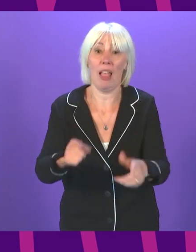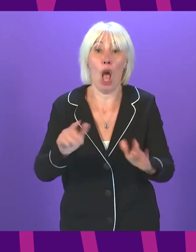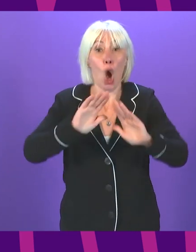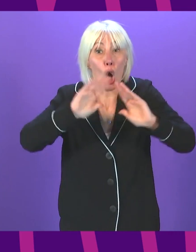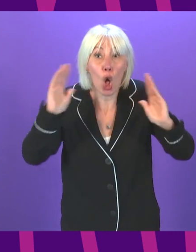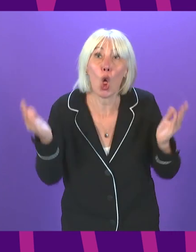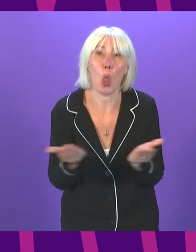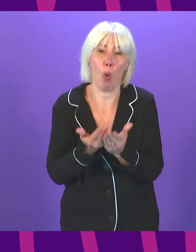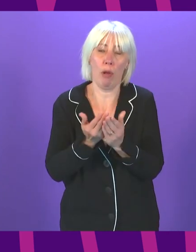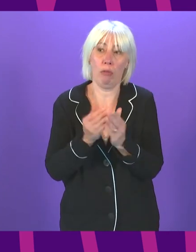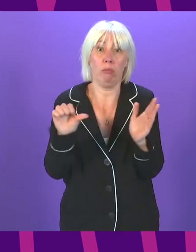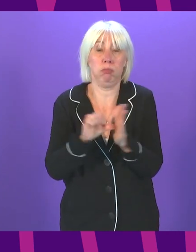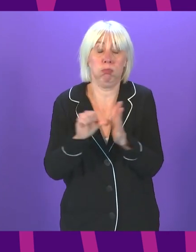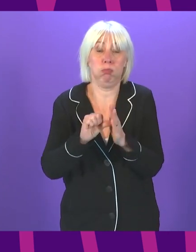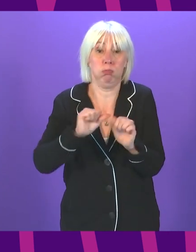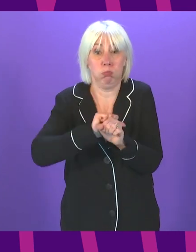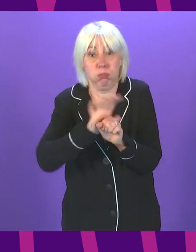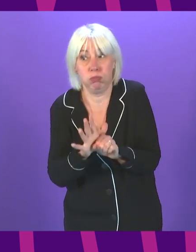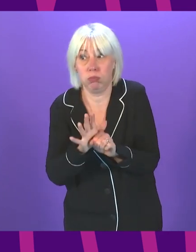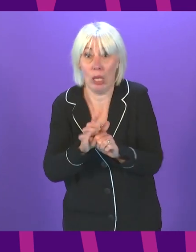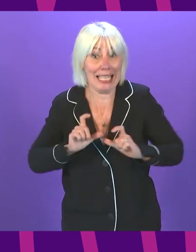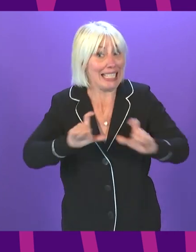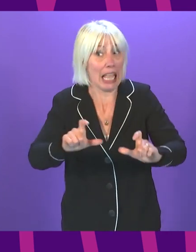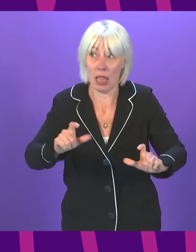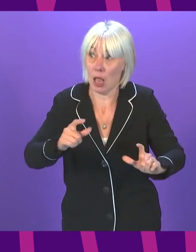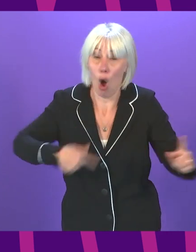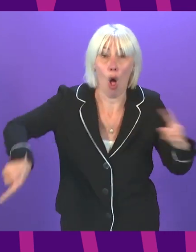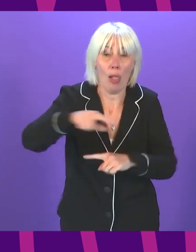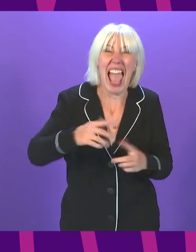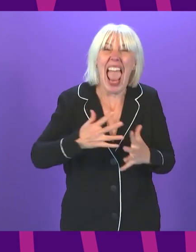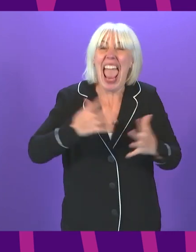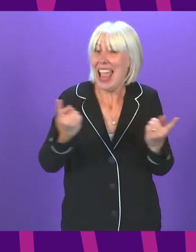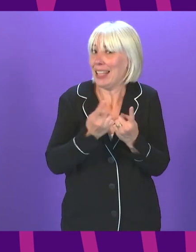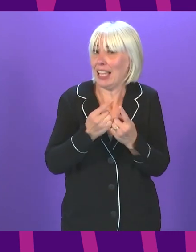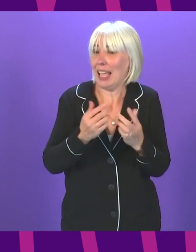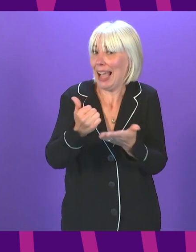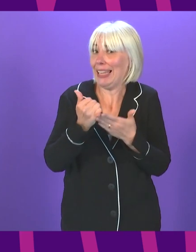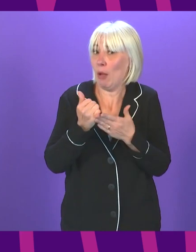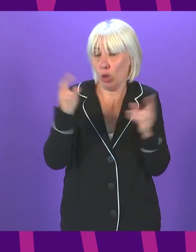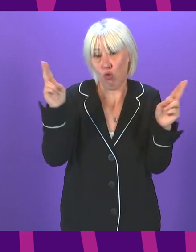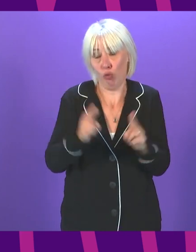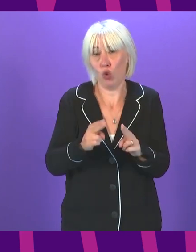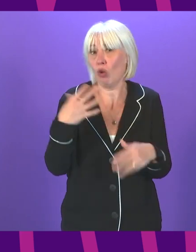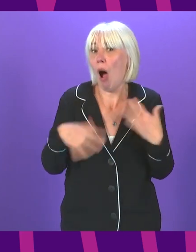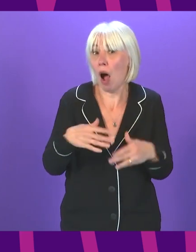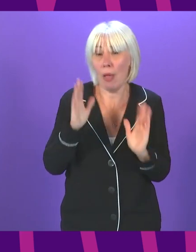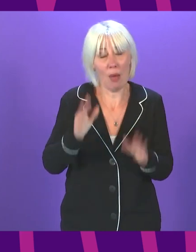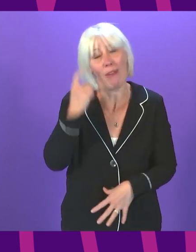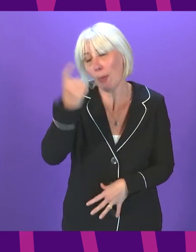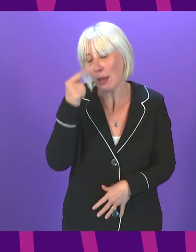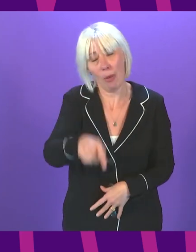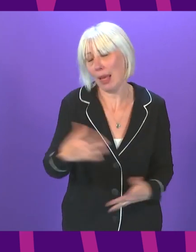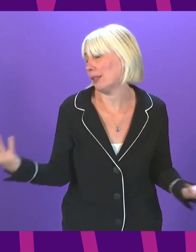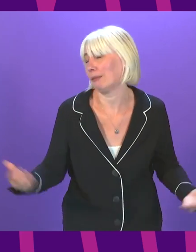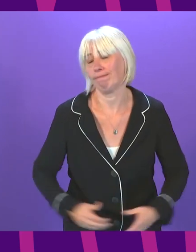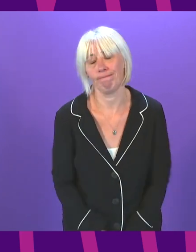pandemic that we are still in. And for as long as any measure can help us reduce the harm it does, then I think it is one we should consider having in place.